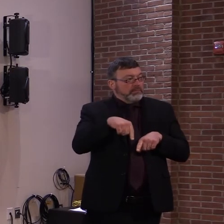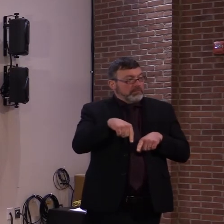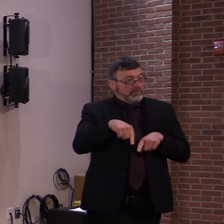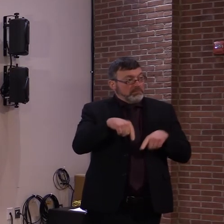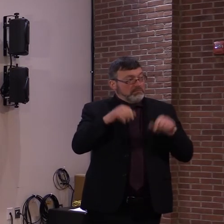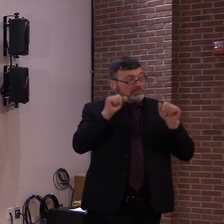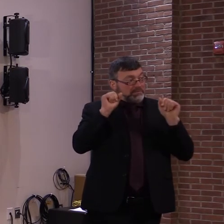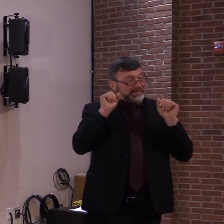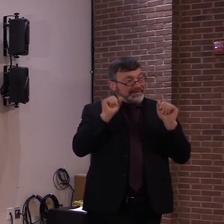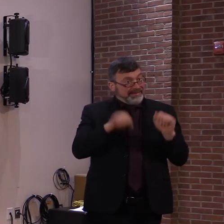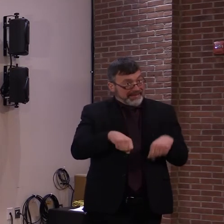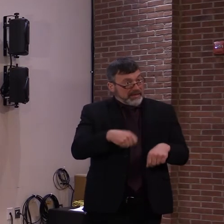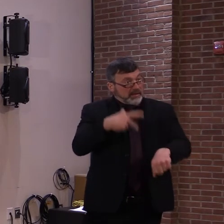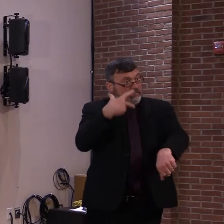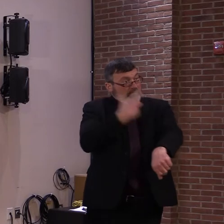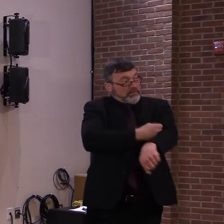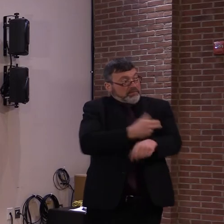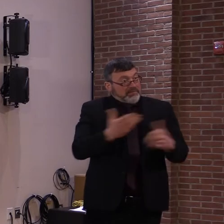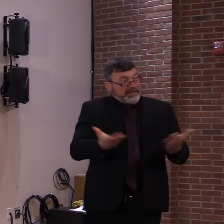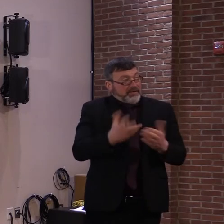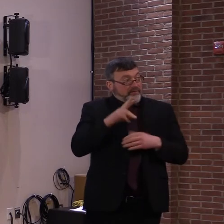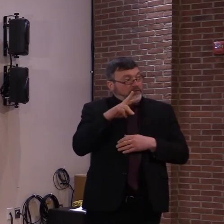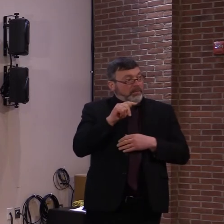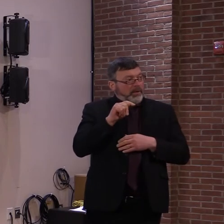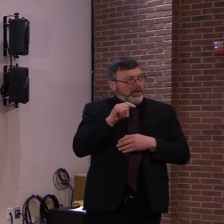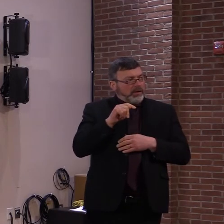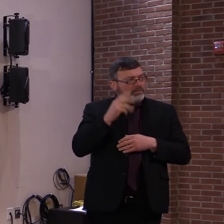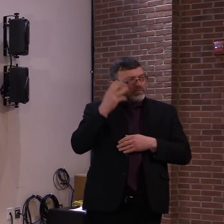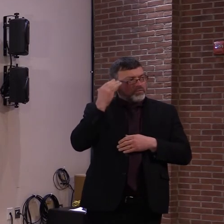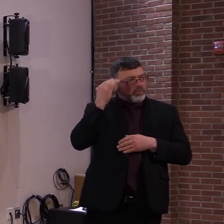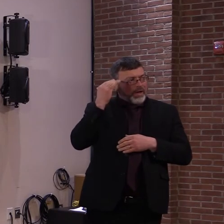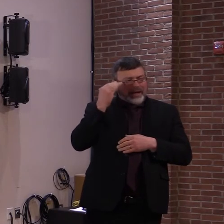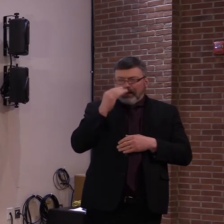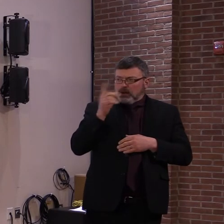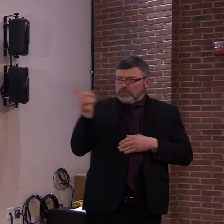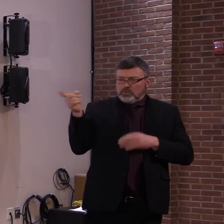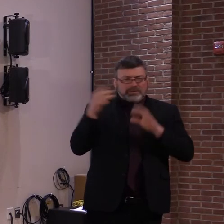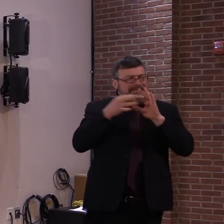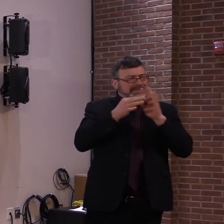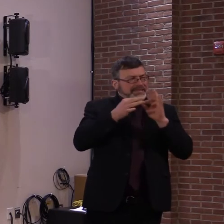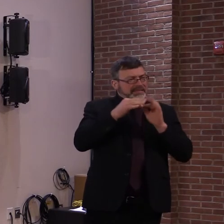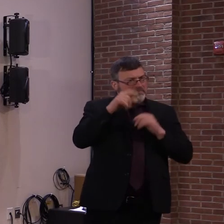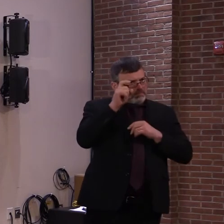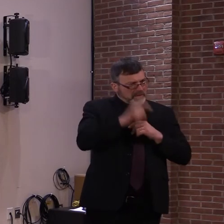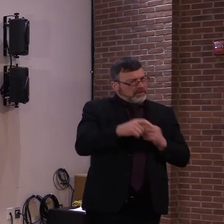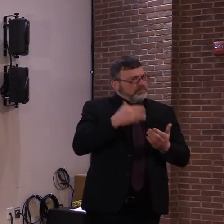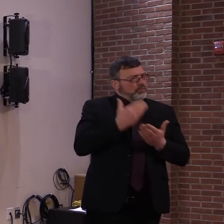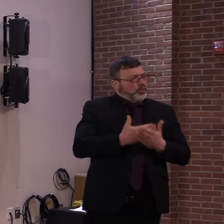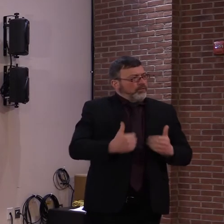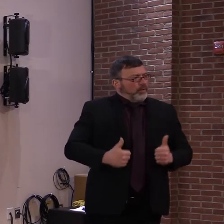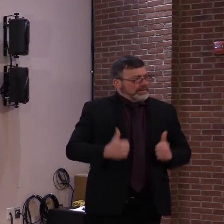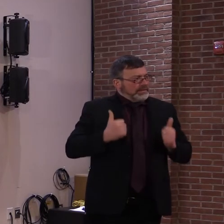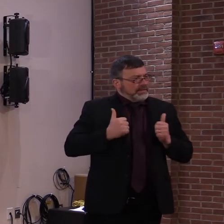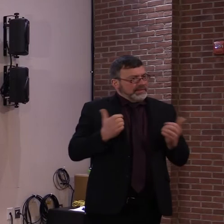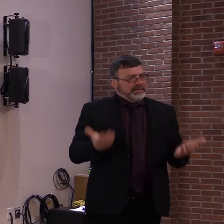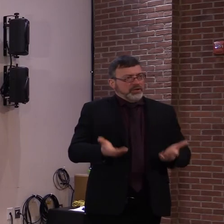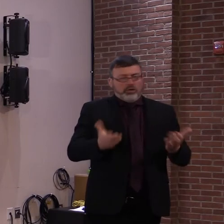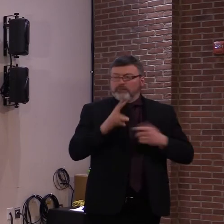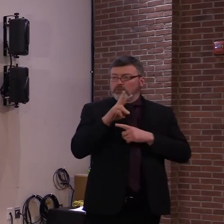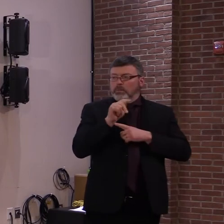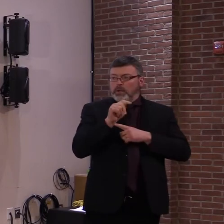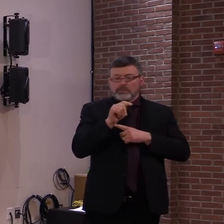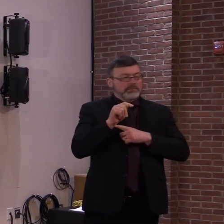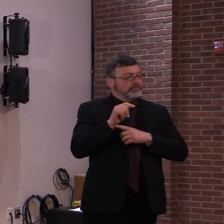states that people would need to provide proof of residency. Can you clarify? Yeah, I'm not, I'm not certain.